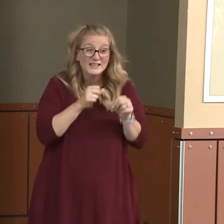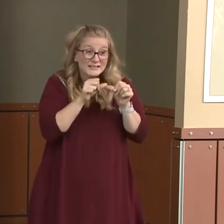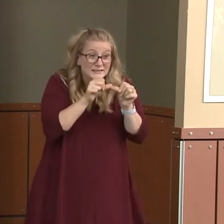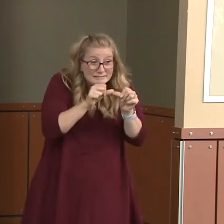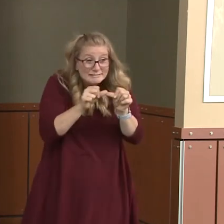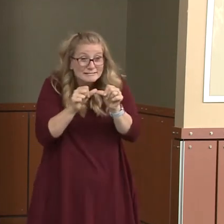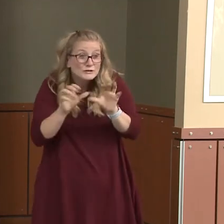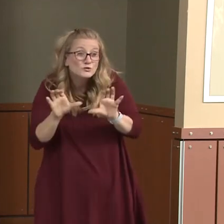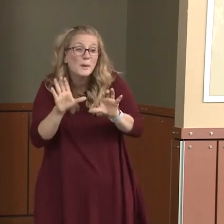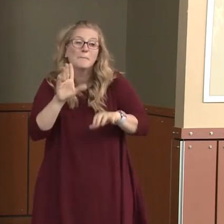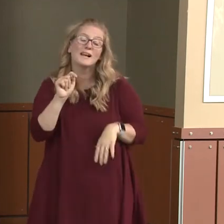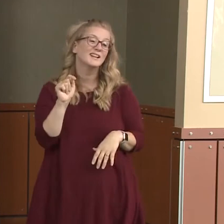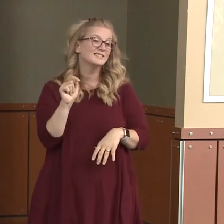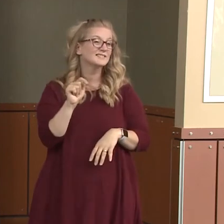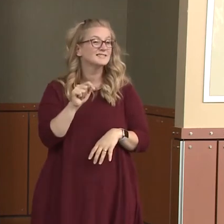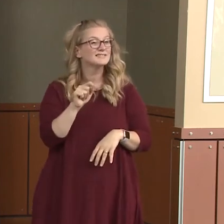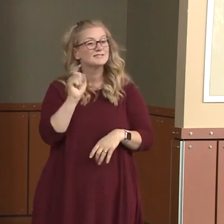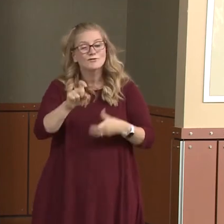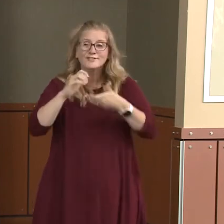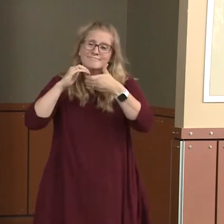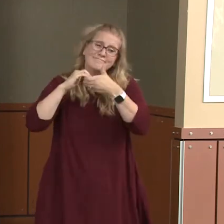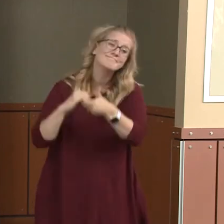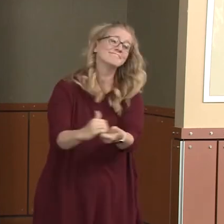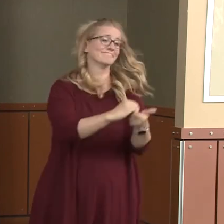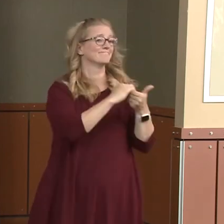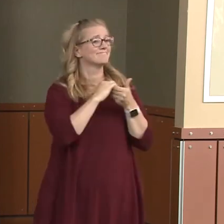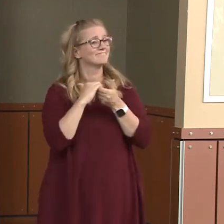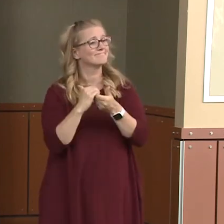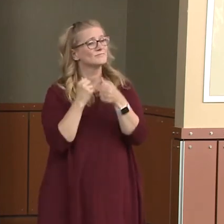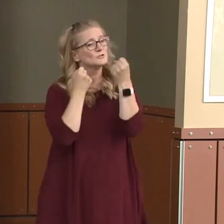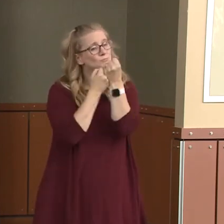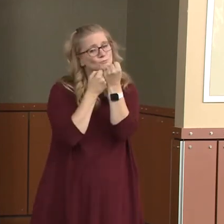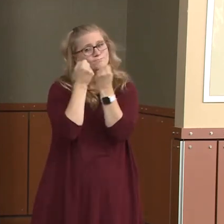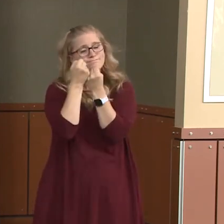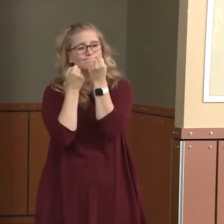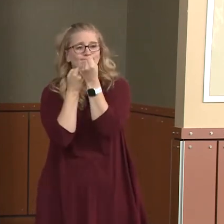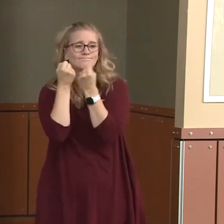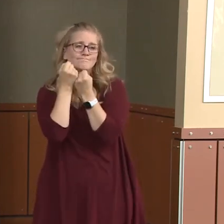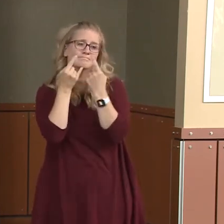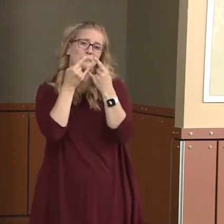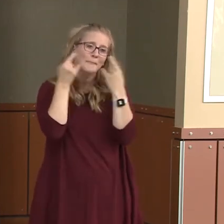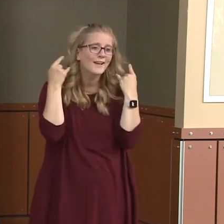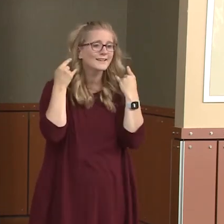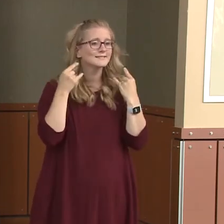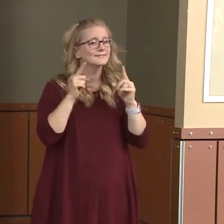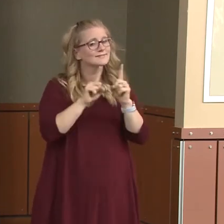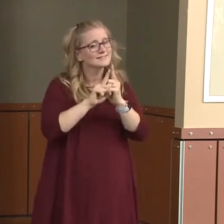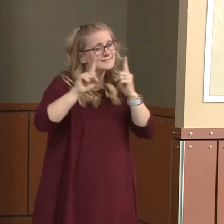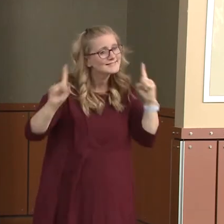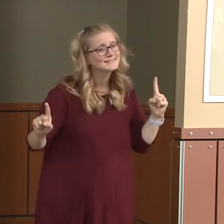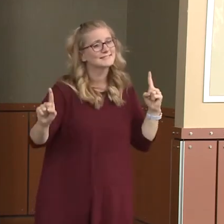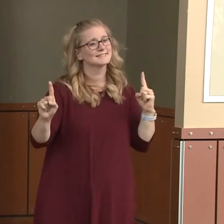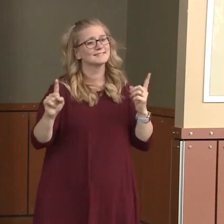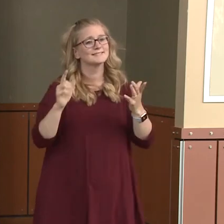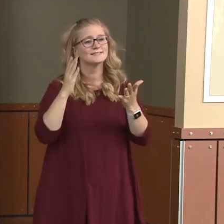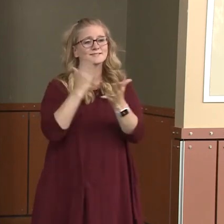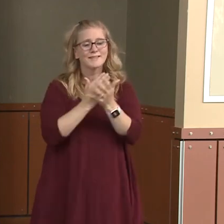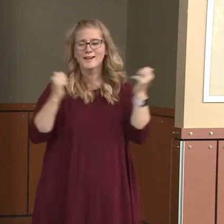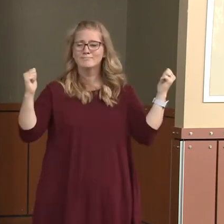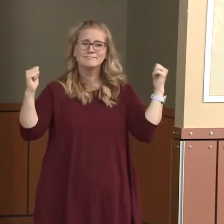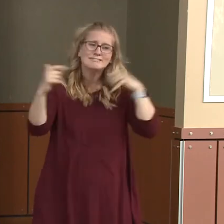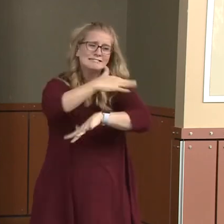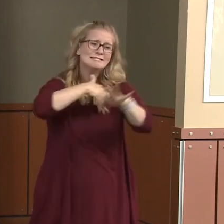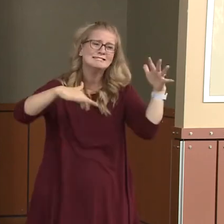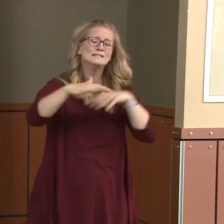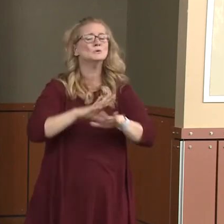come together, wear our mask, social distance, don't have large gatherings, because that only drives